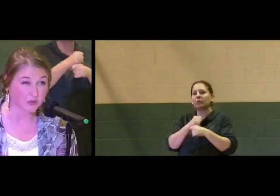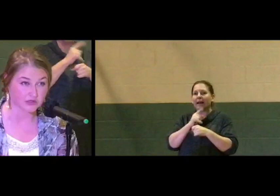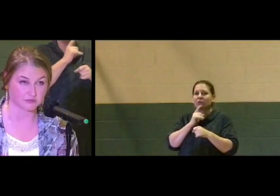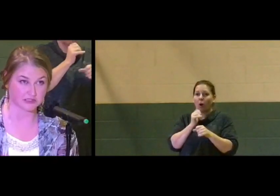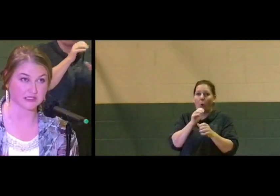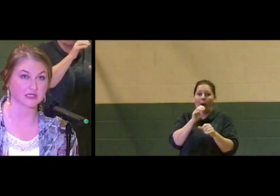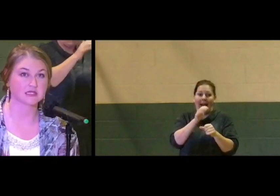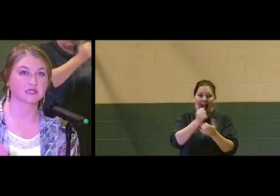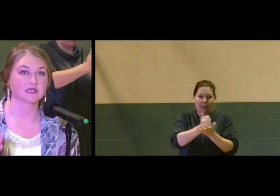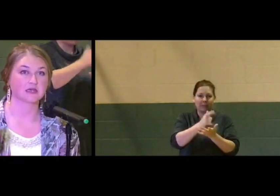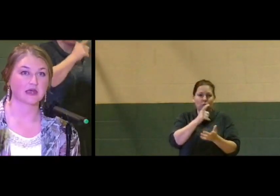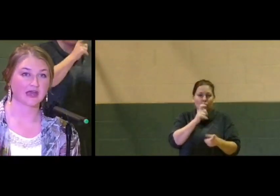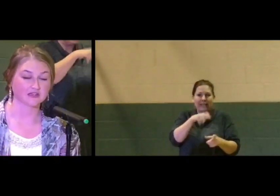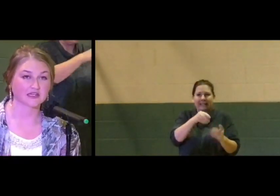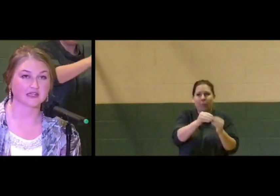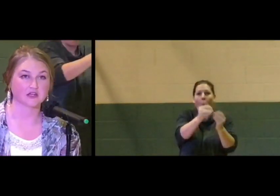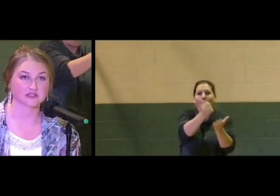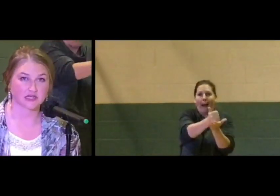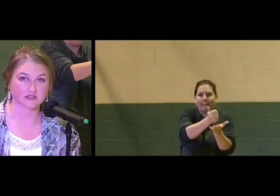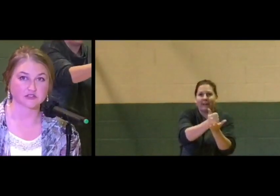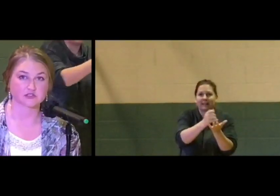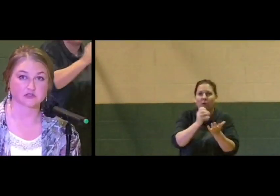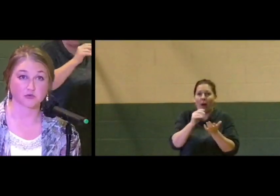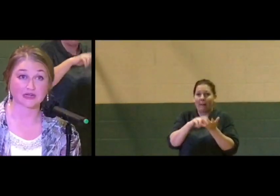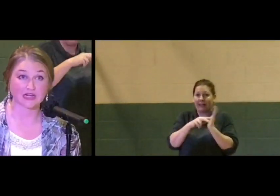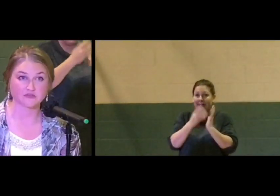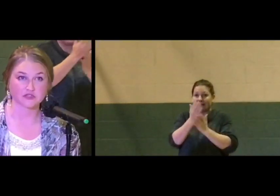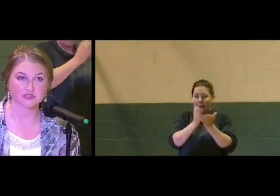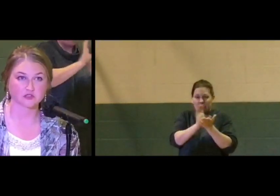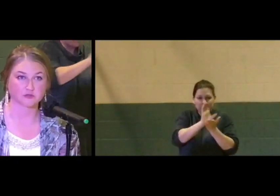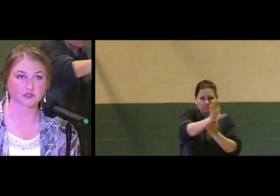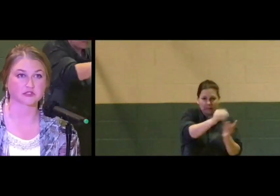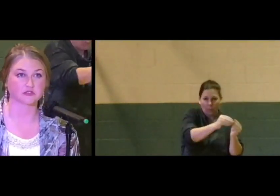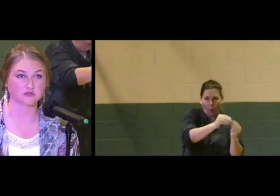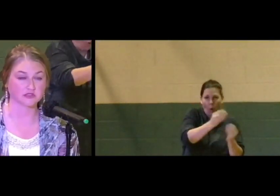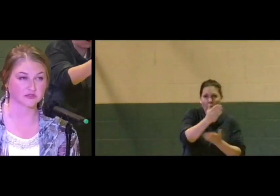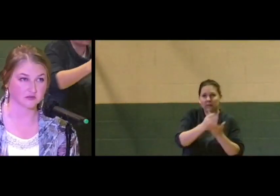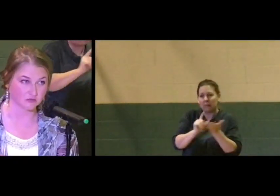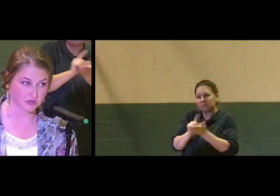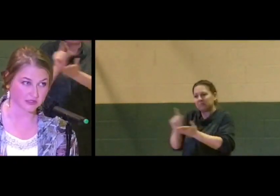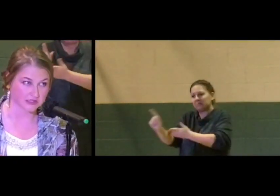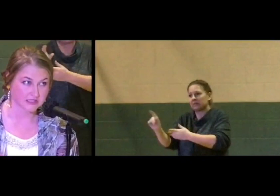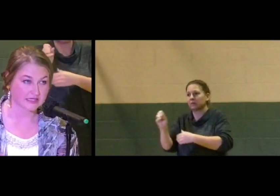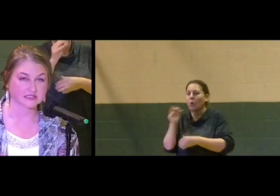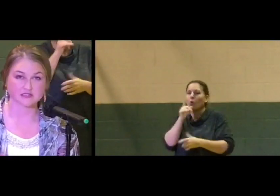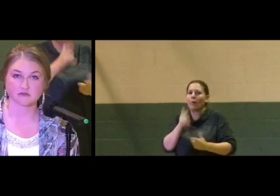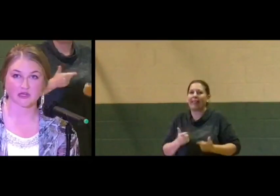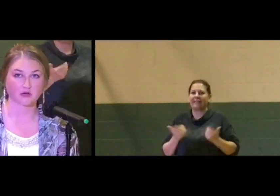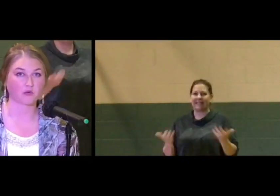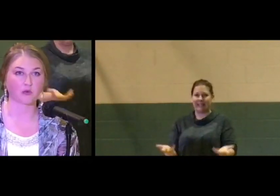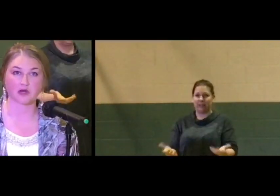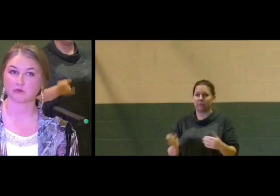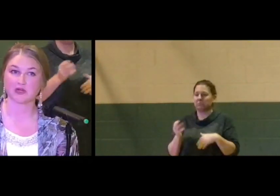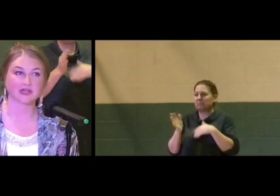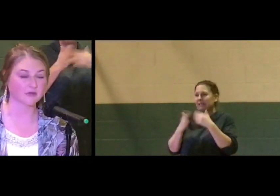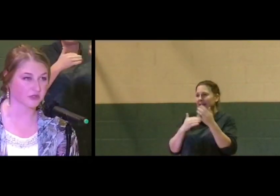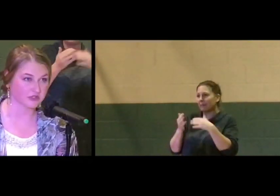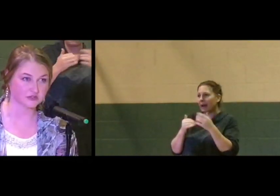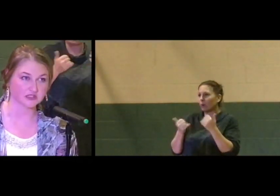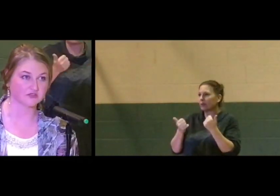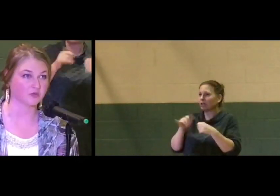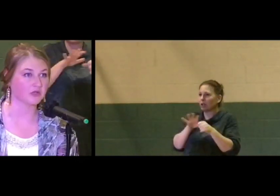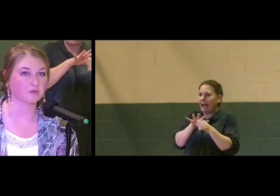we are equitably allocating our dollars to support every single person who lives in the ward. It doesn't matter what